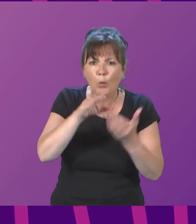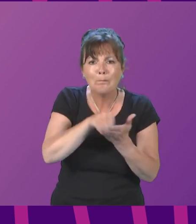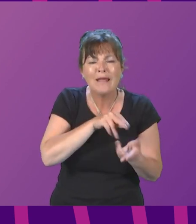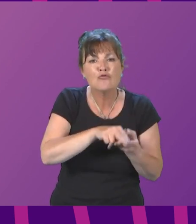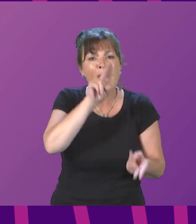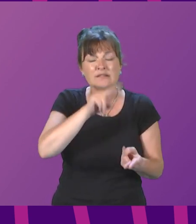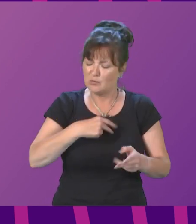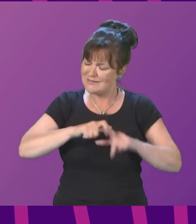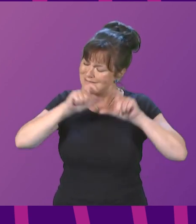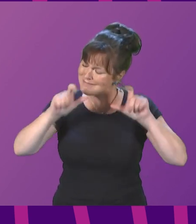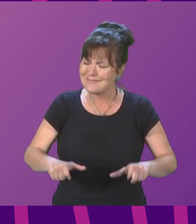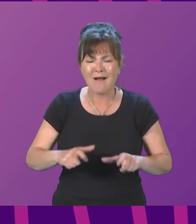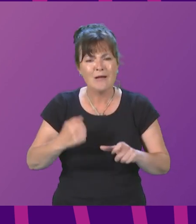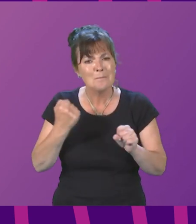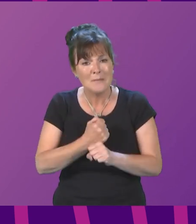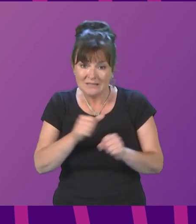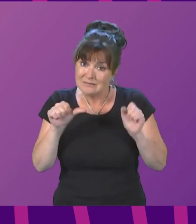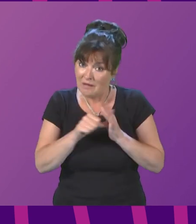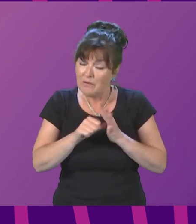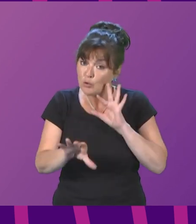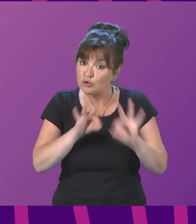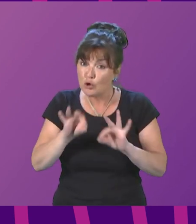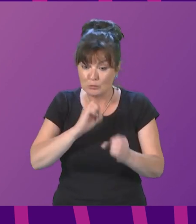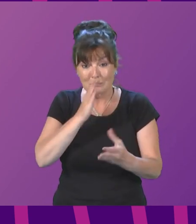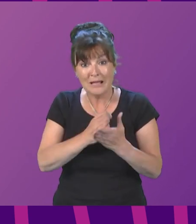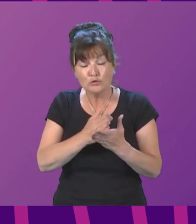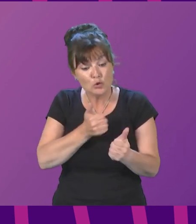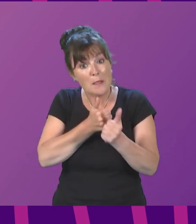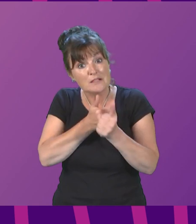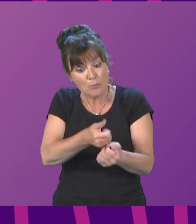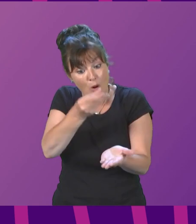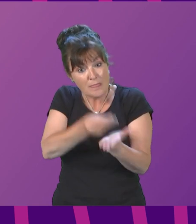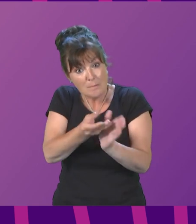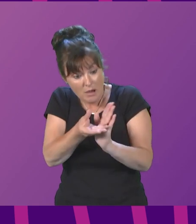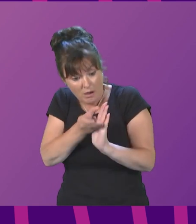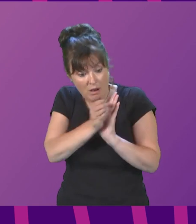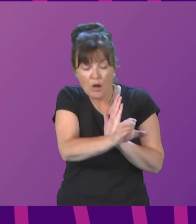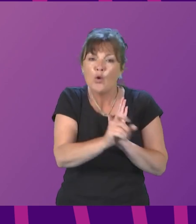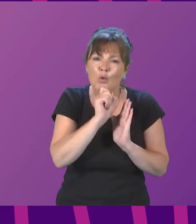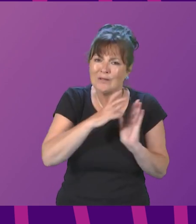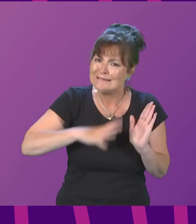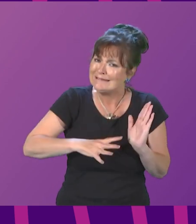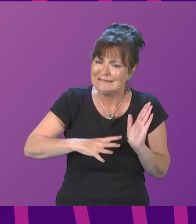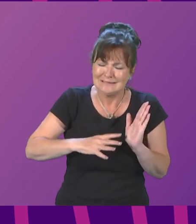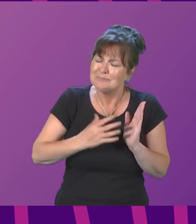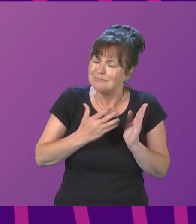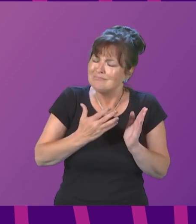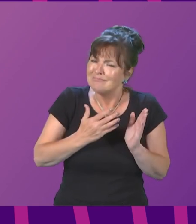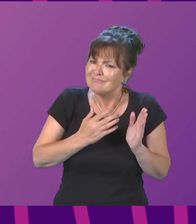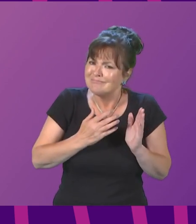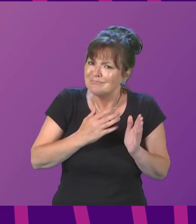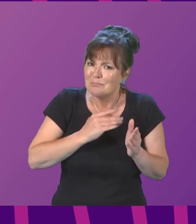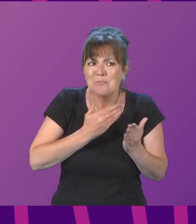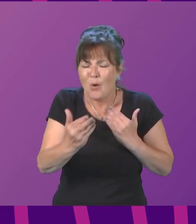to target support to those who need it most. Siding officer, this programme also sets out measures to address longer